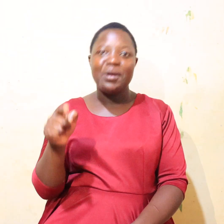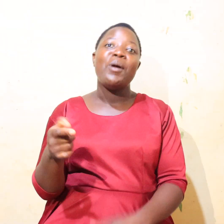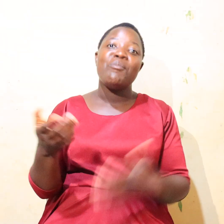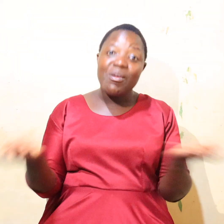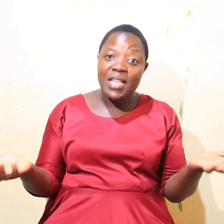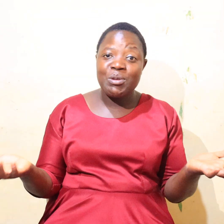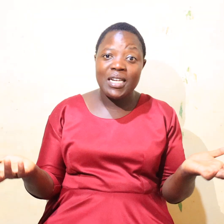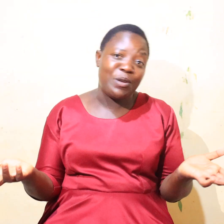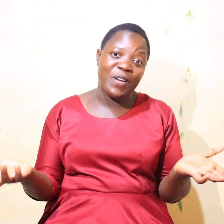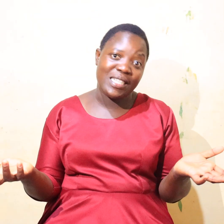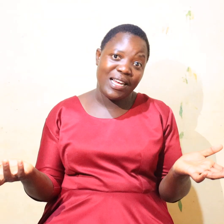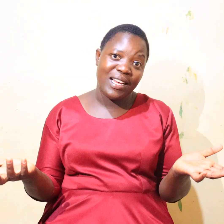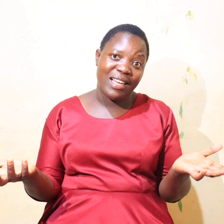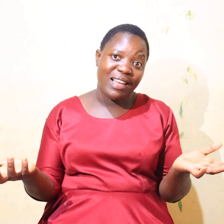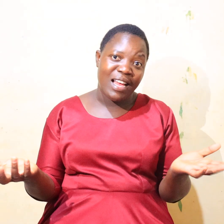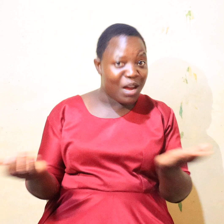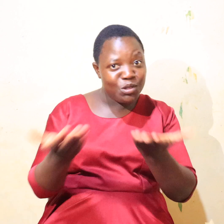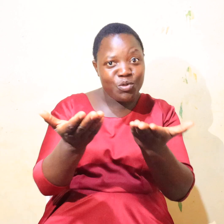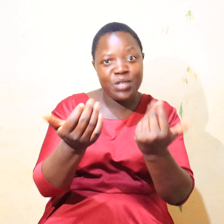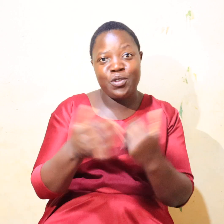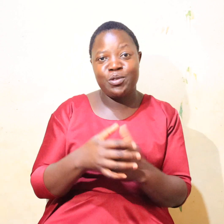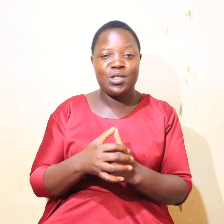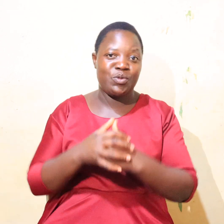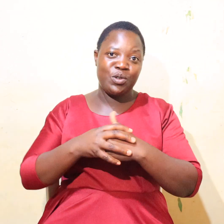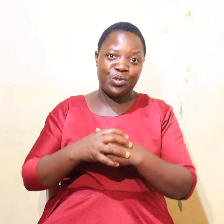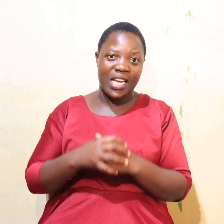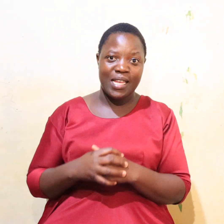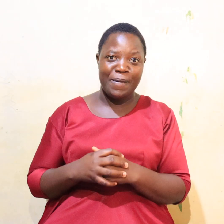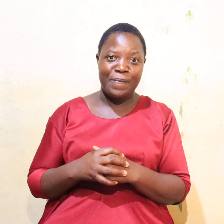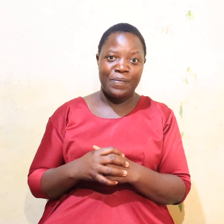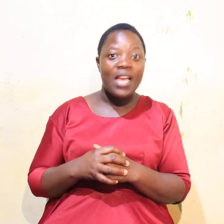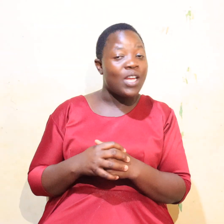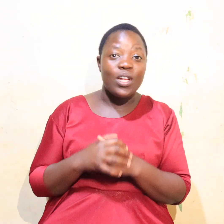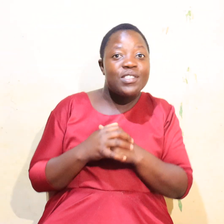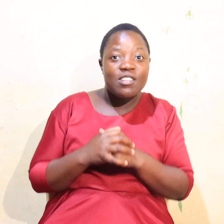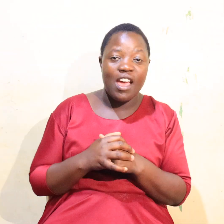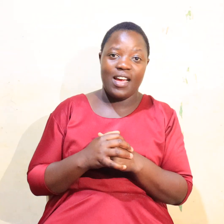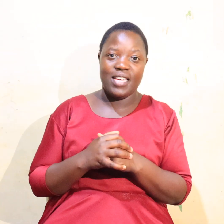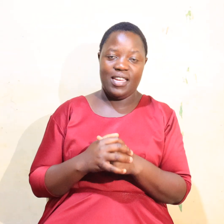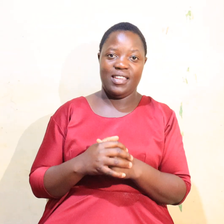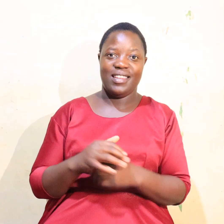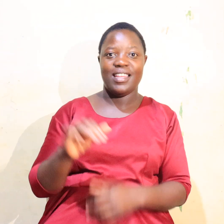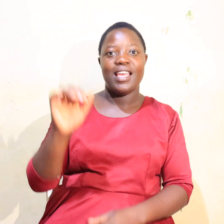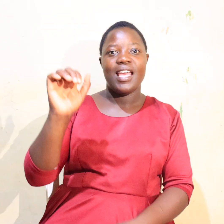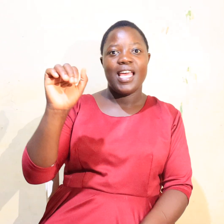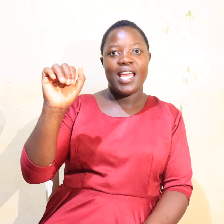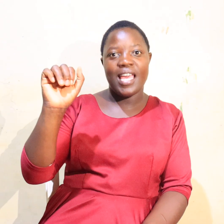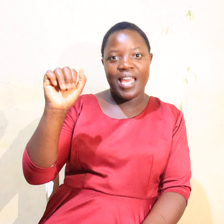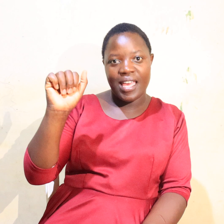Maybe that was a little faster. I won't wait for you so that we go together. Now, let's try again. A, A,